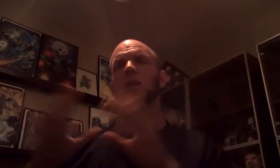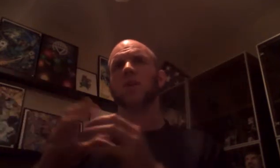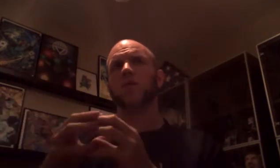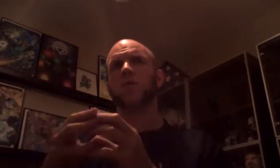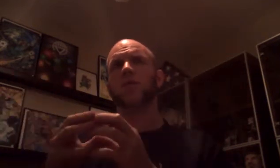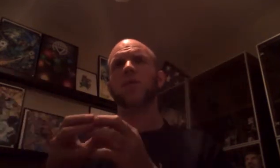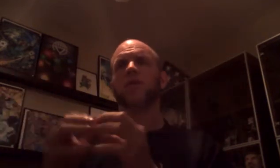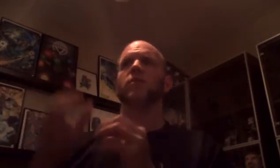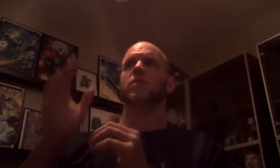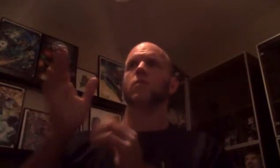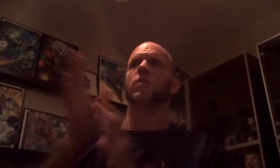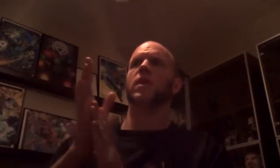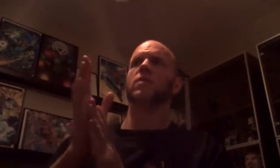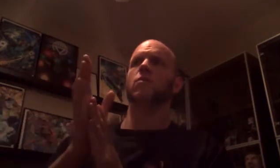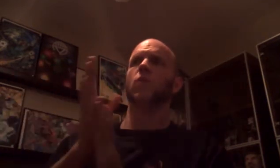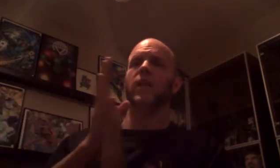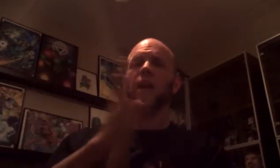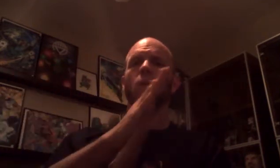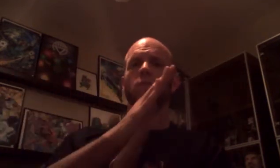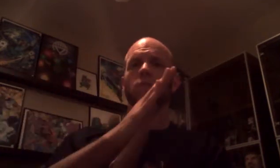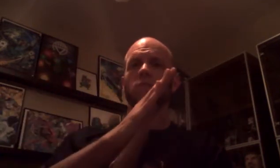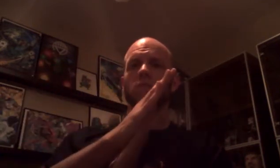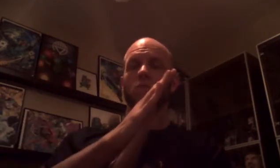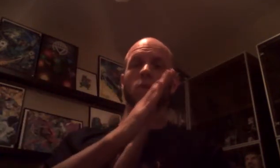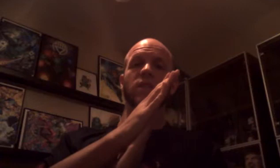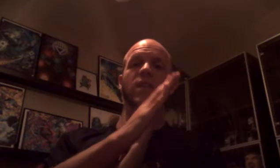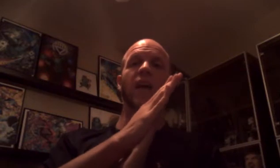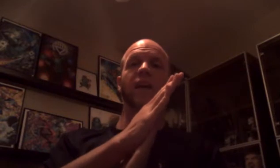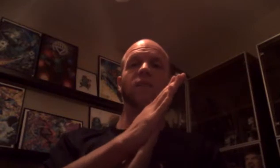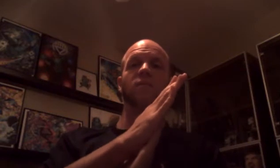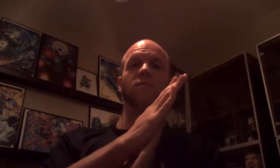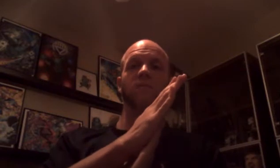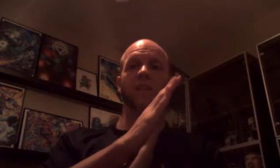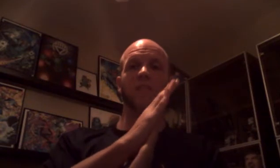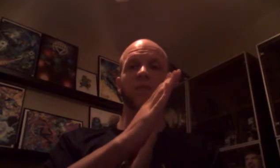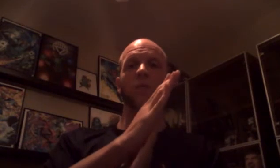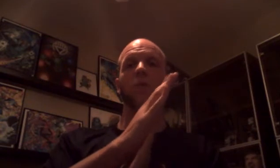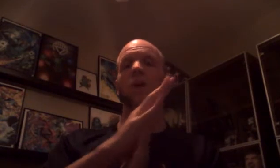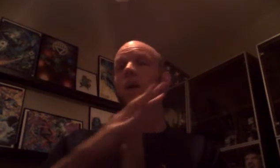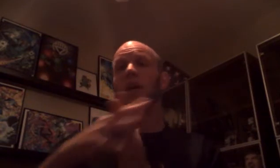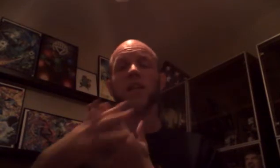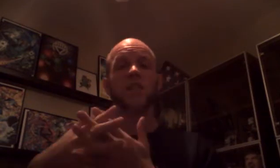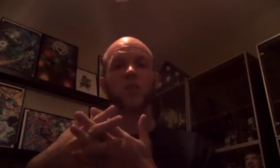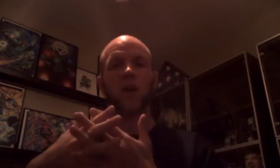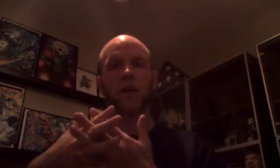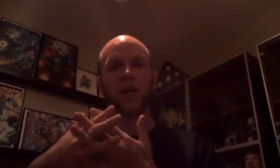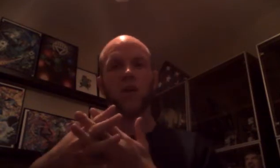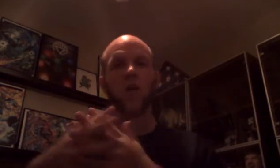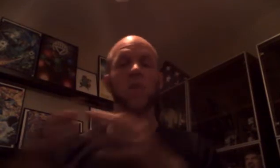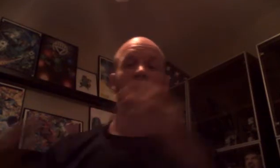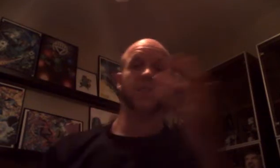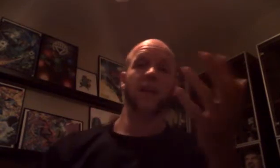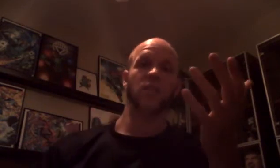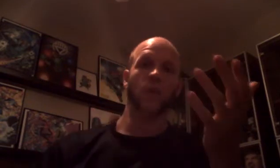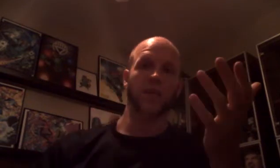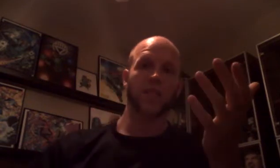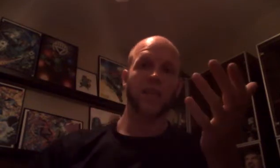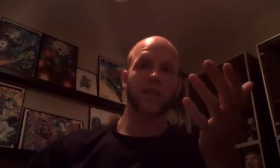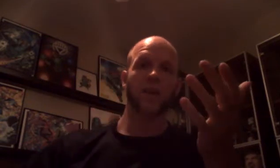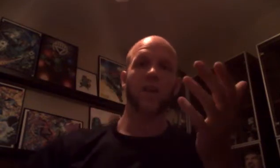So it's pretty much, you know, will he help one side in the Civil War? Does he just want to get home? Does he actually want to stay there?